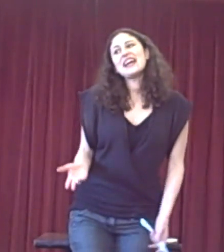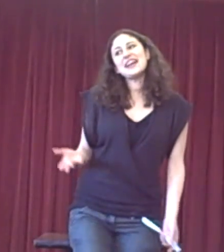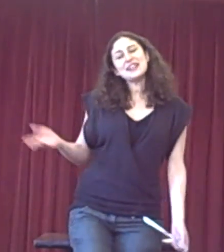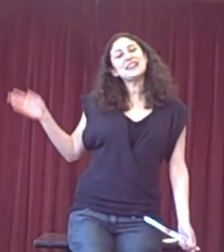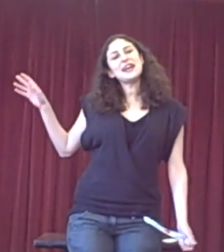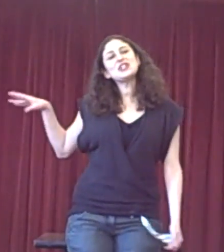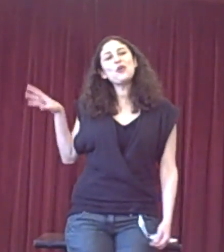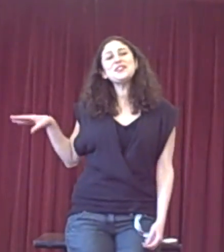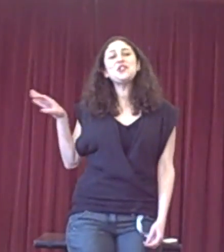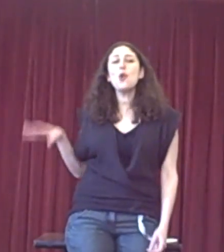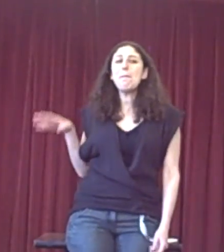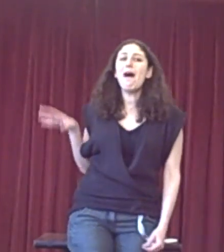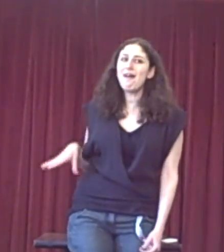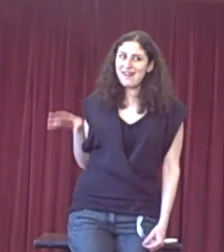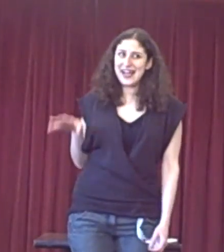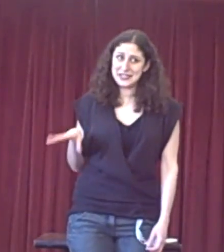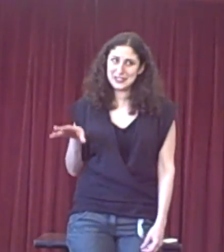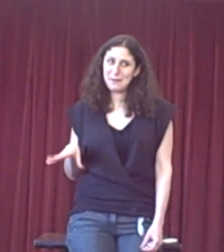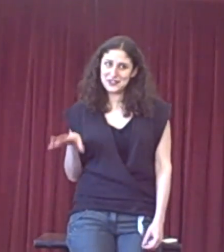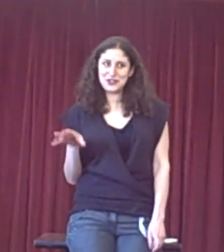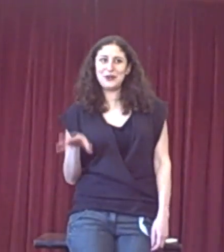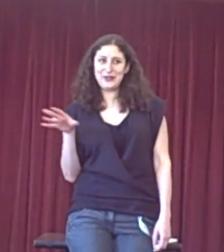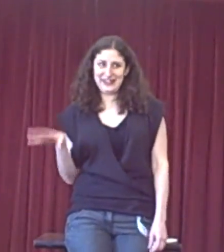Yeah, as long as your partner hasn't spent too long.